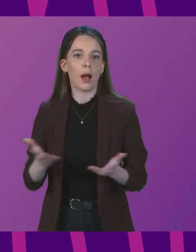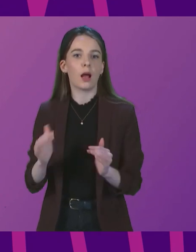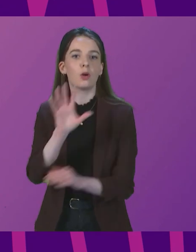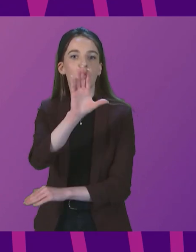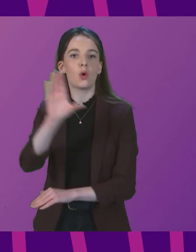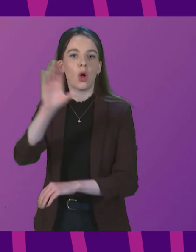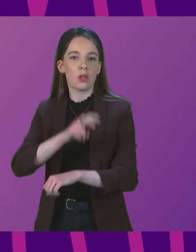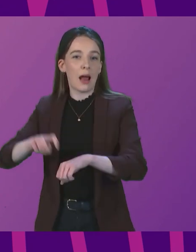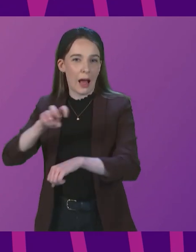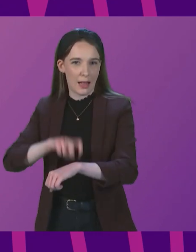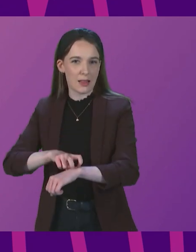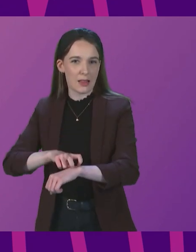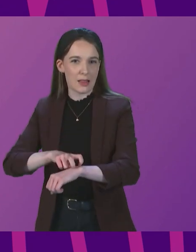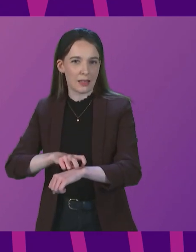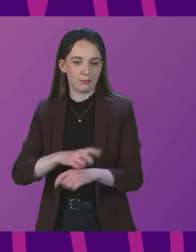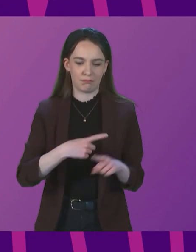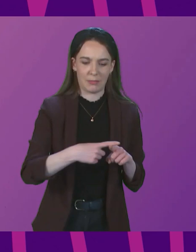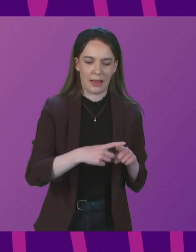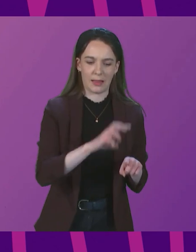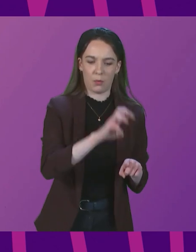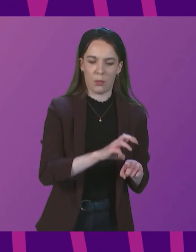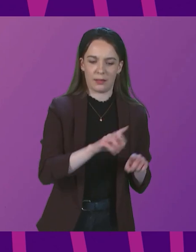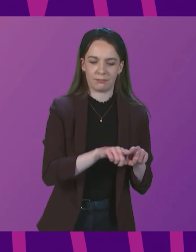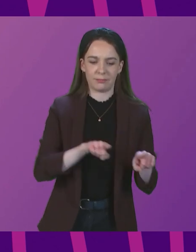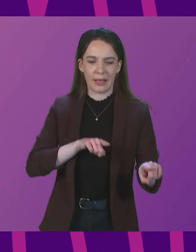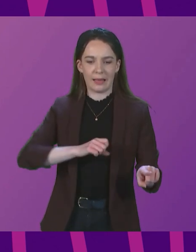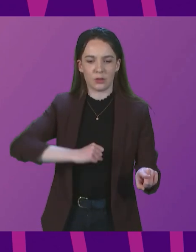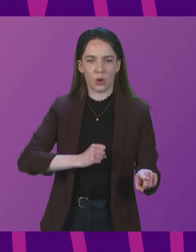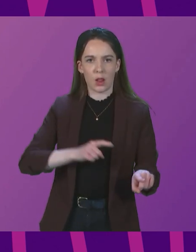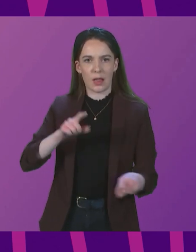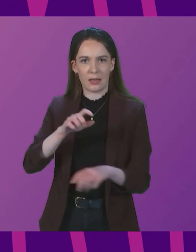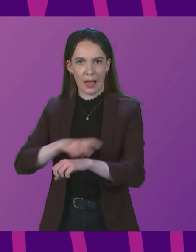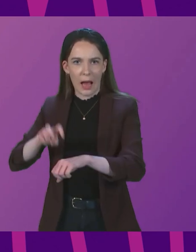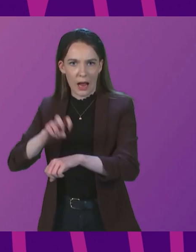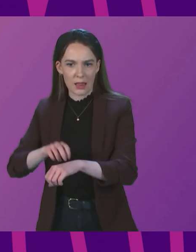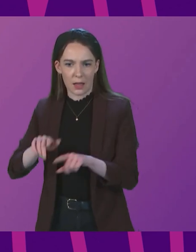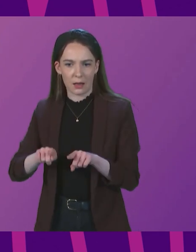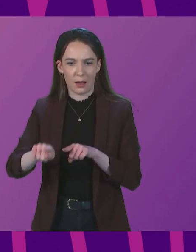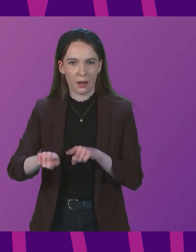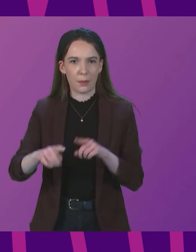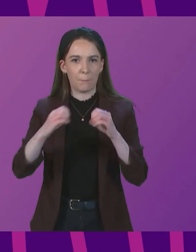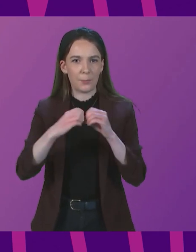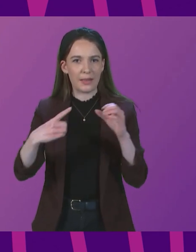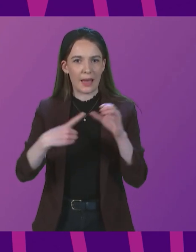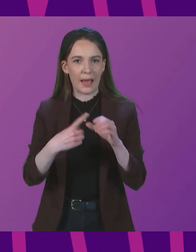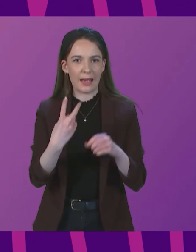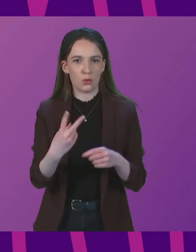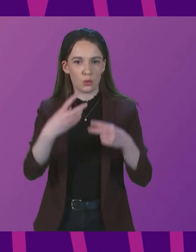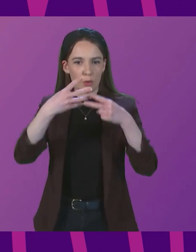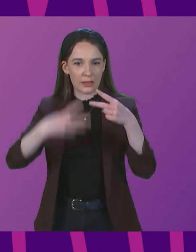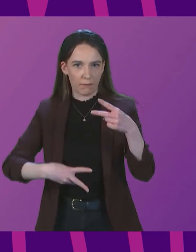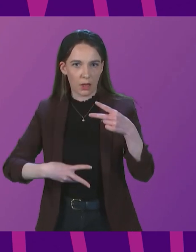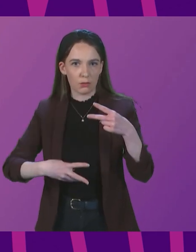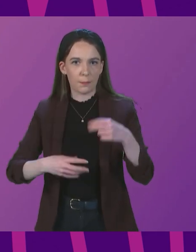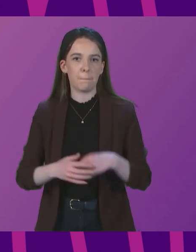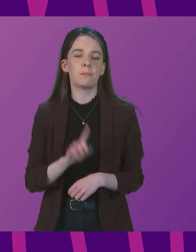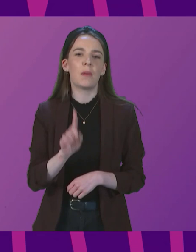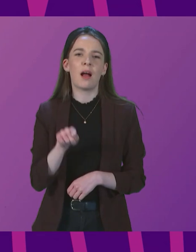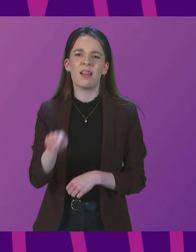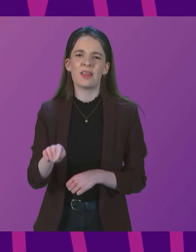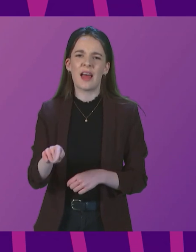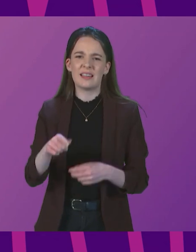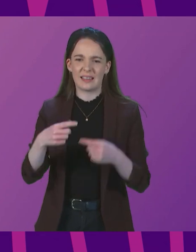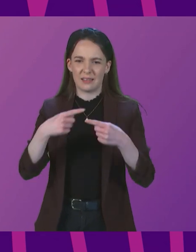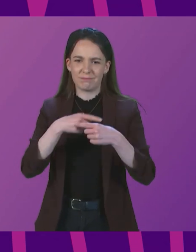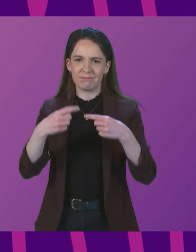England and Wales appears to have been ahead of Scotland in the transmission of BA2. Although the BA2 variant is